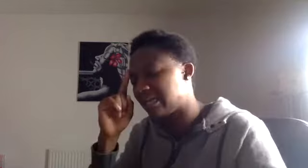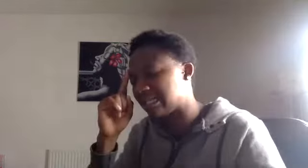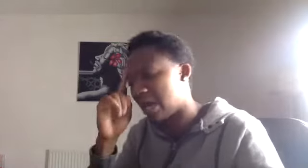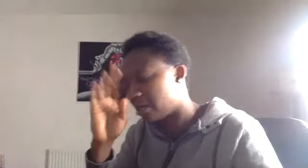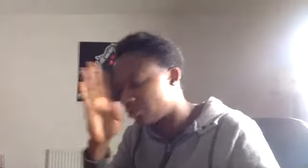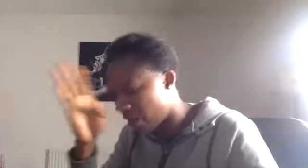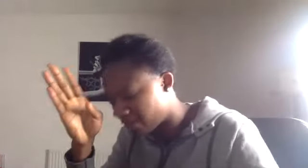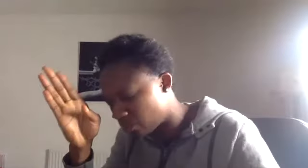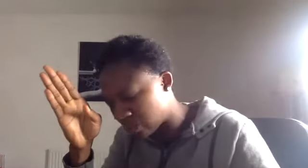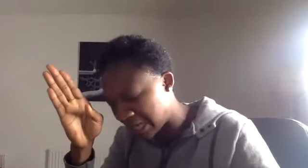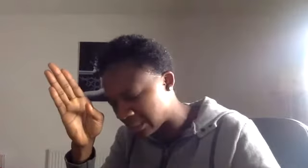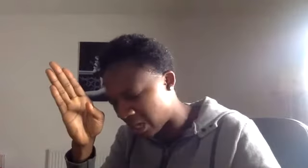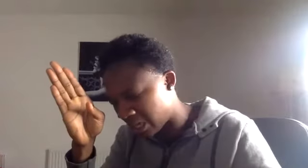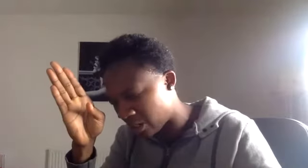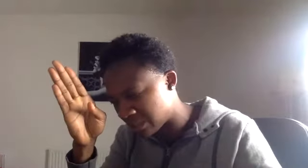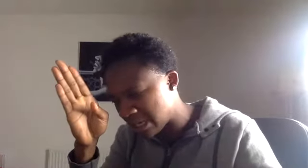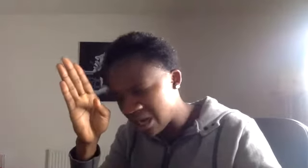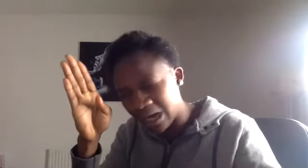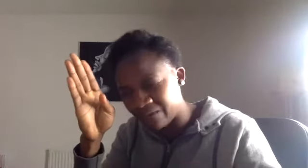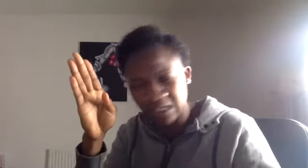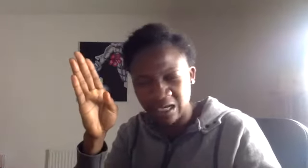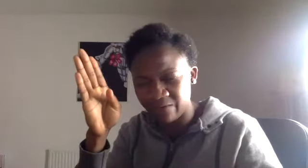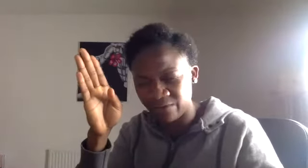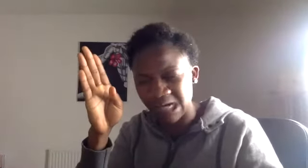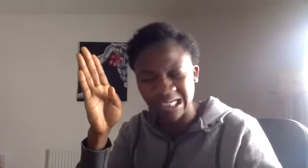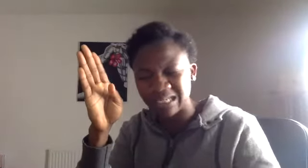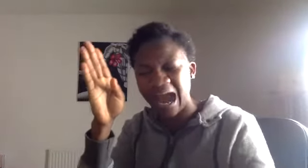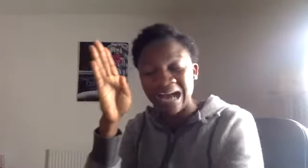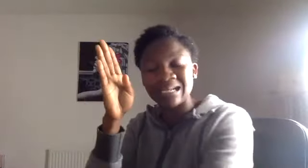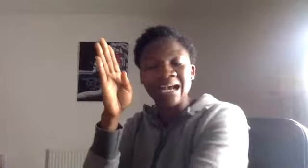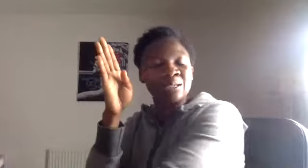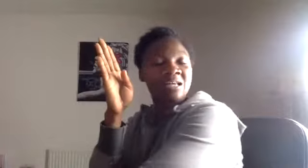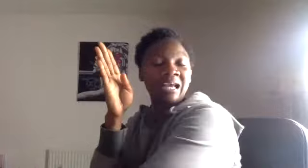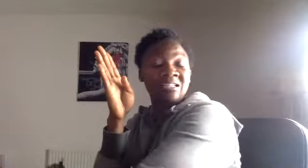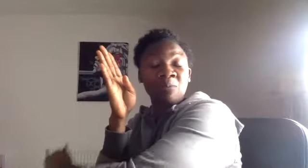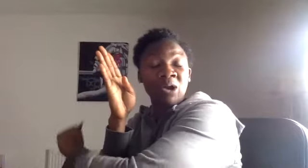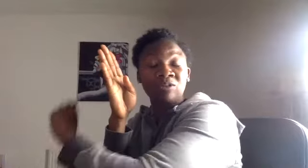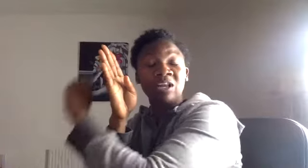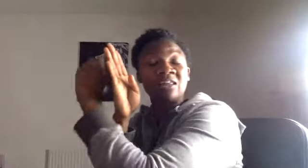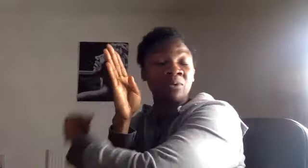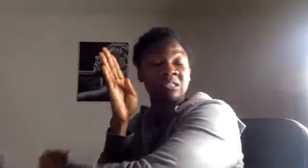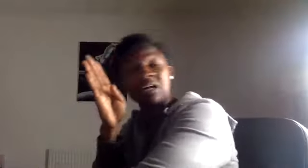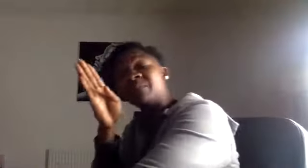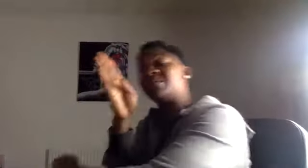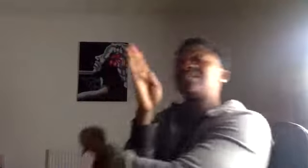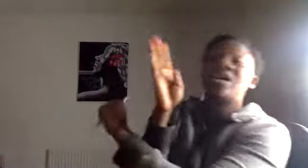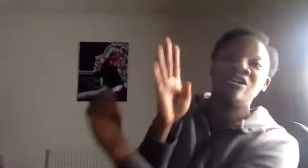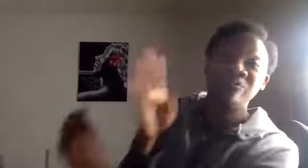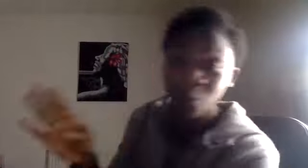it's that and I'm driving towards that as a diagnosis. I never take it for granted that somewhere along the line, their body's going to come in with this curve ball